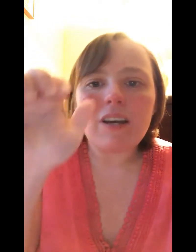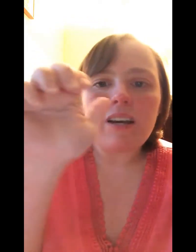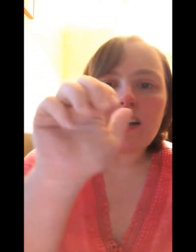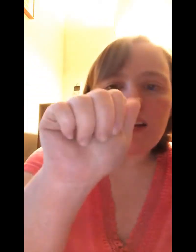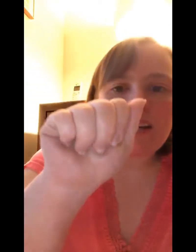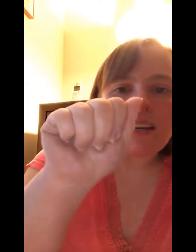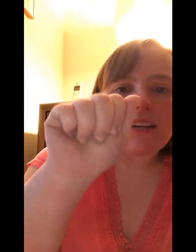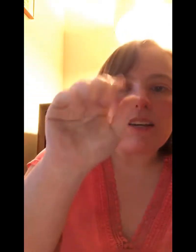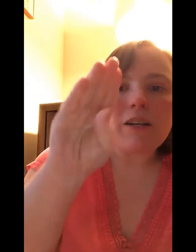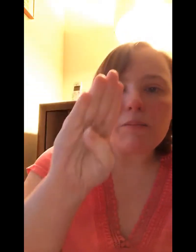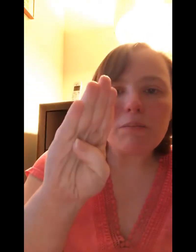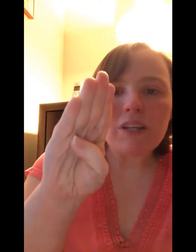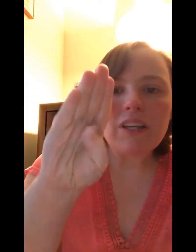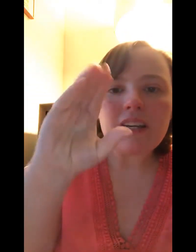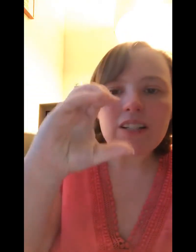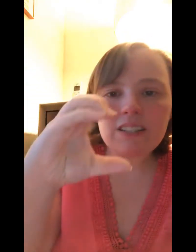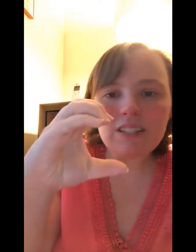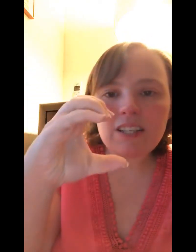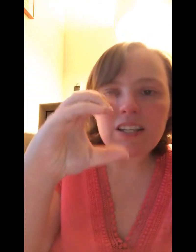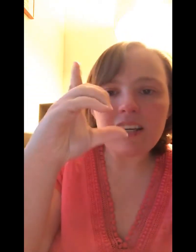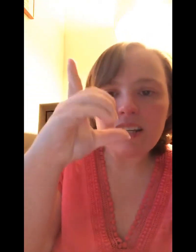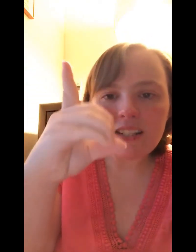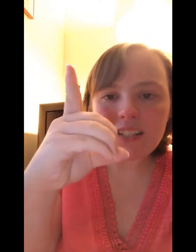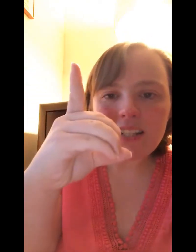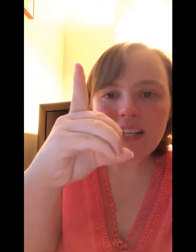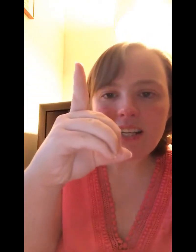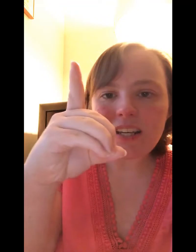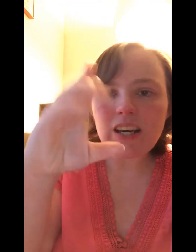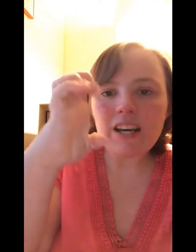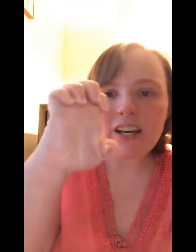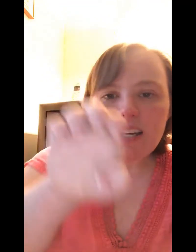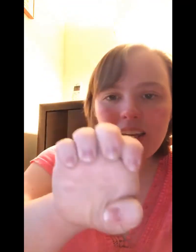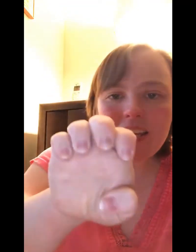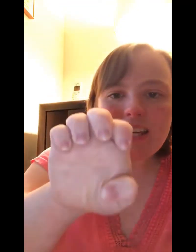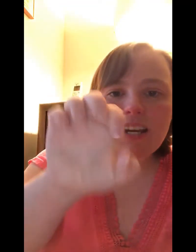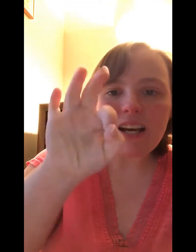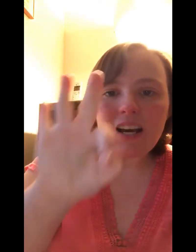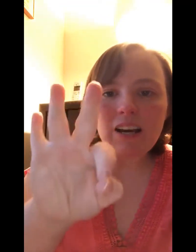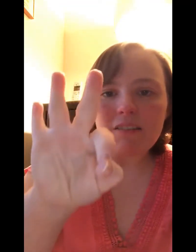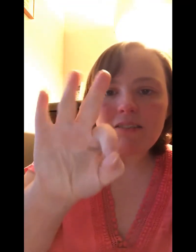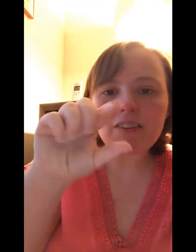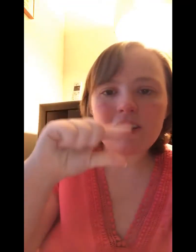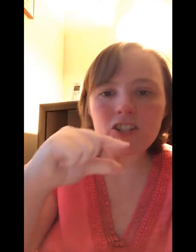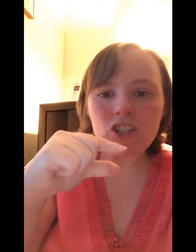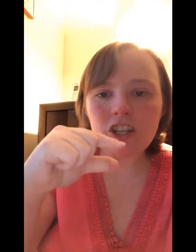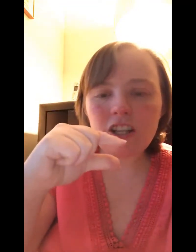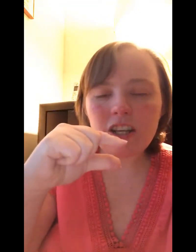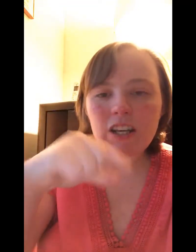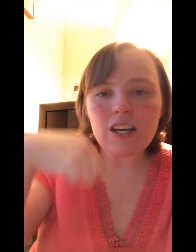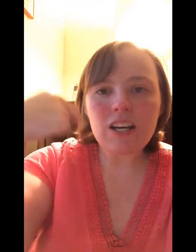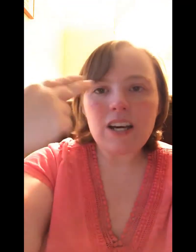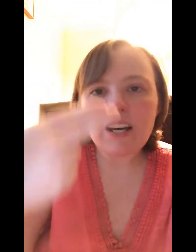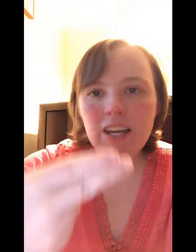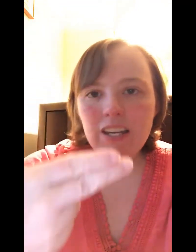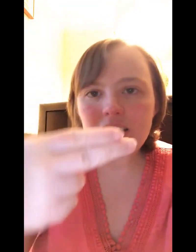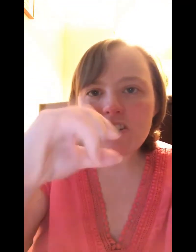A, B, C, D, E, F, G, H,